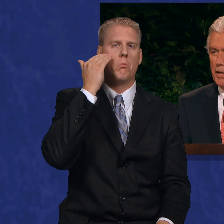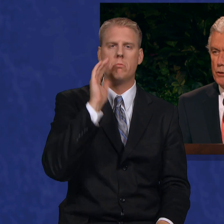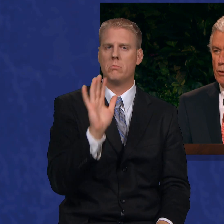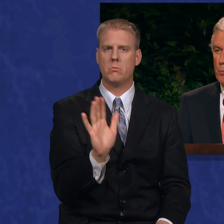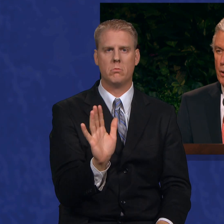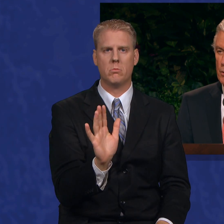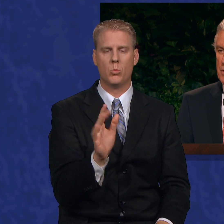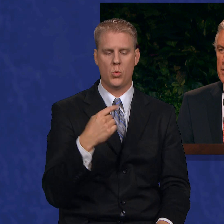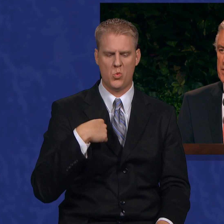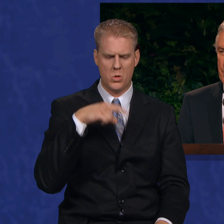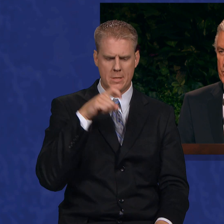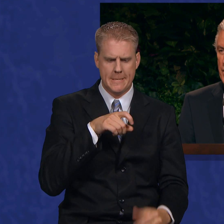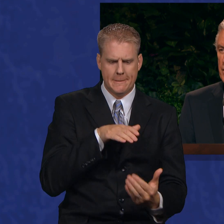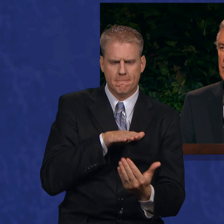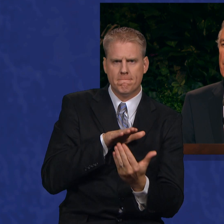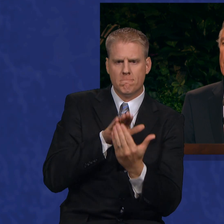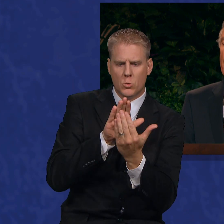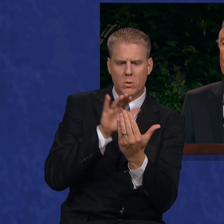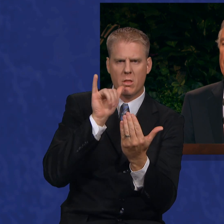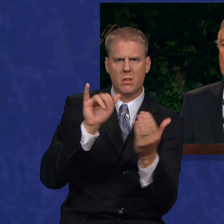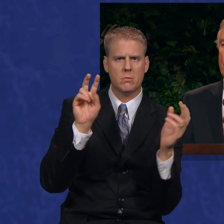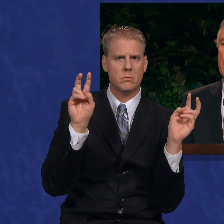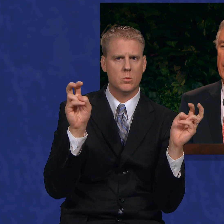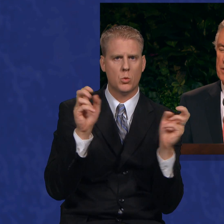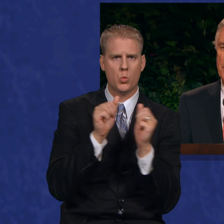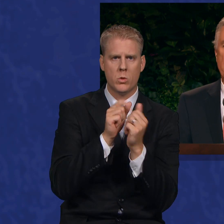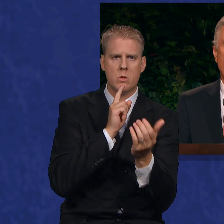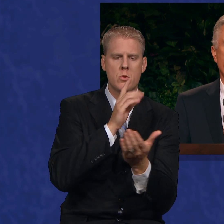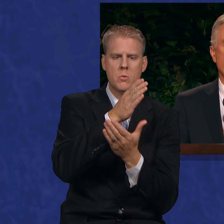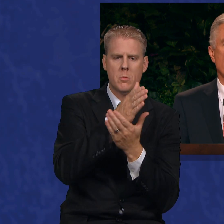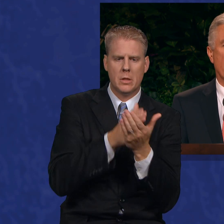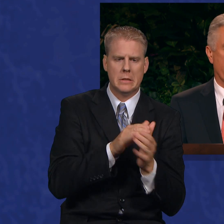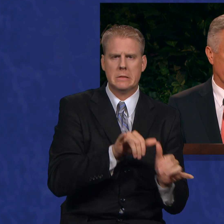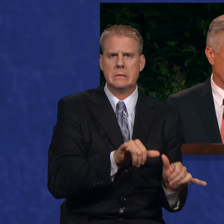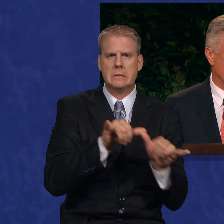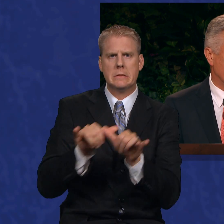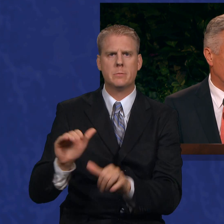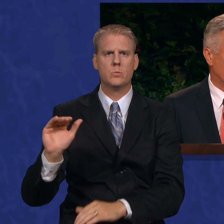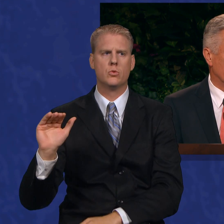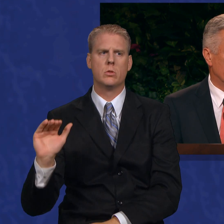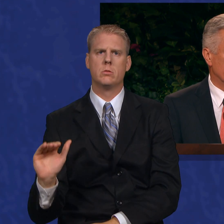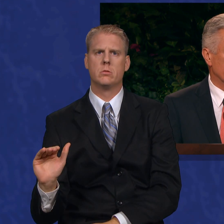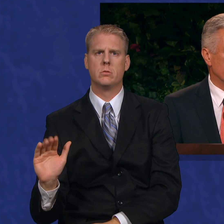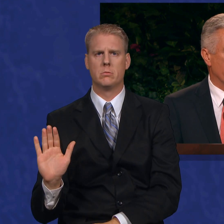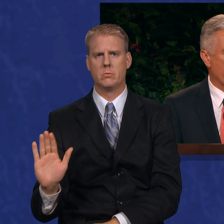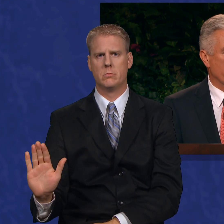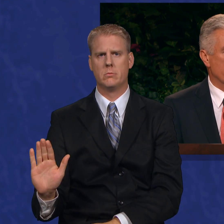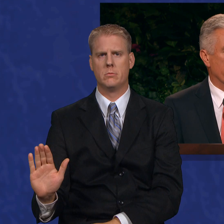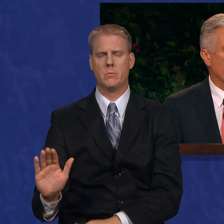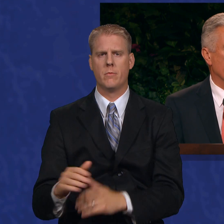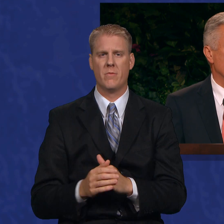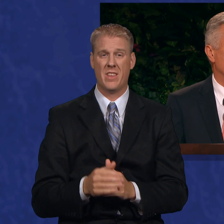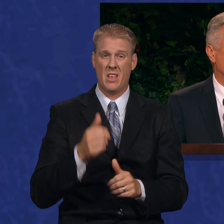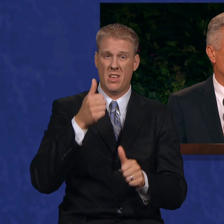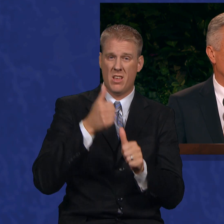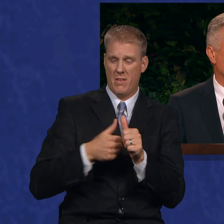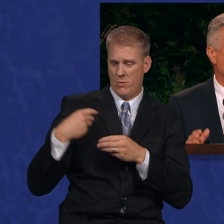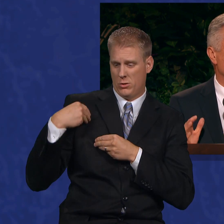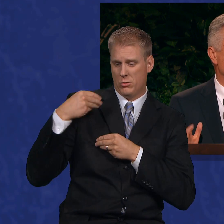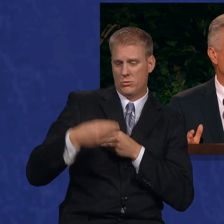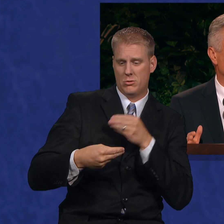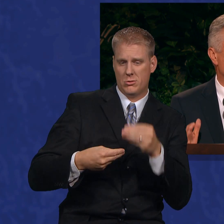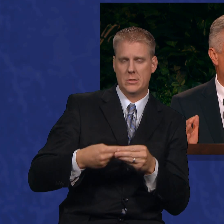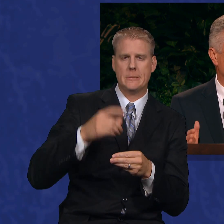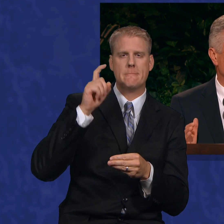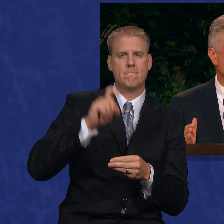We need to approach the subject with the humility of a child. Every generation must learn